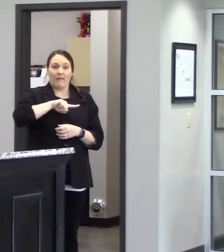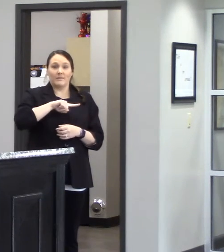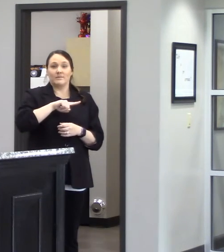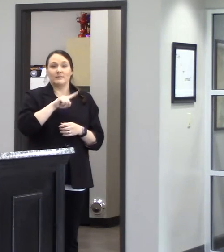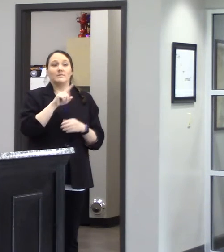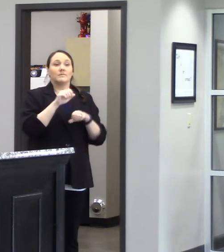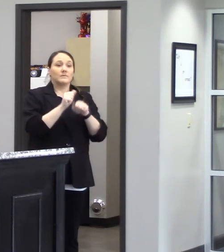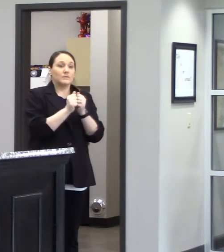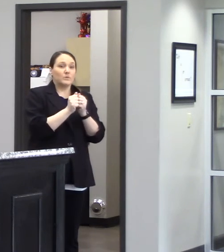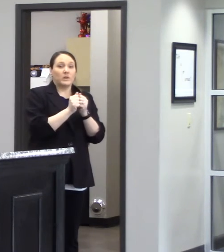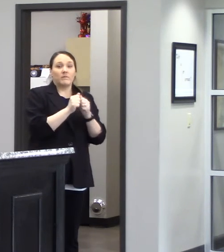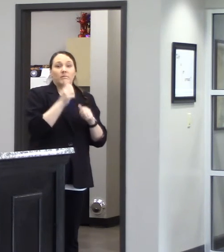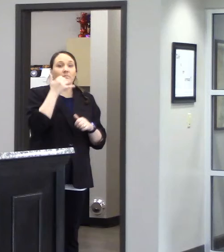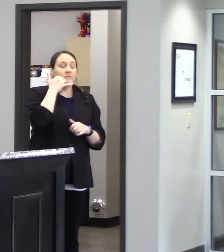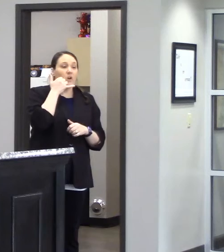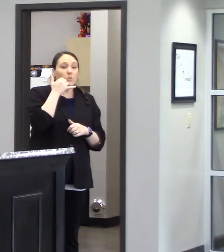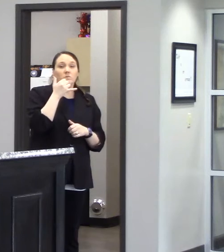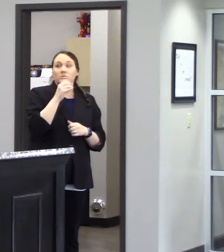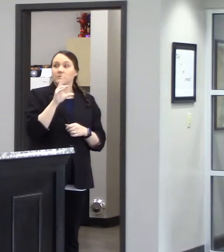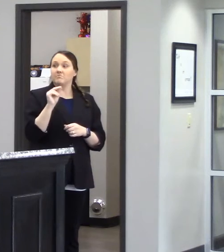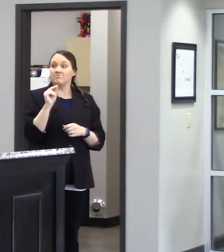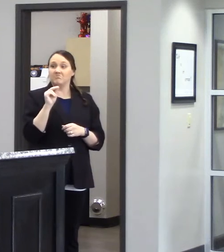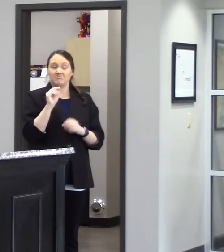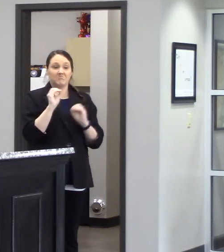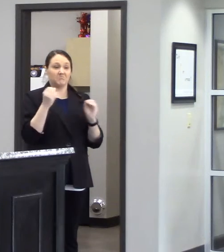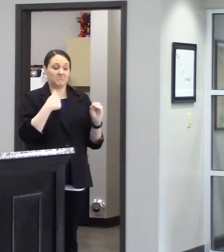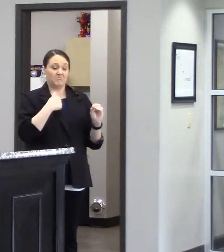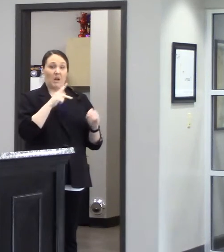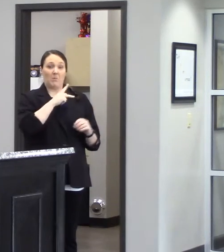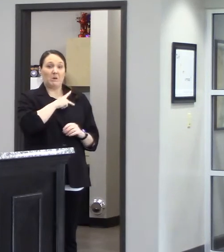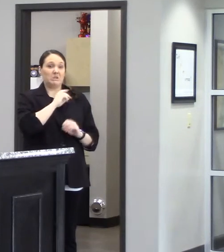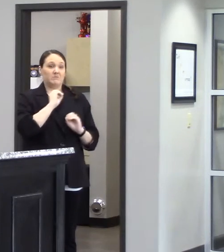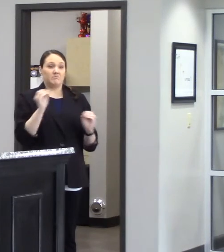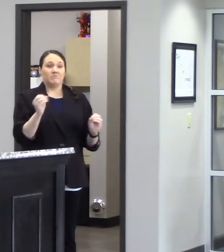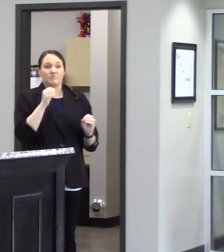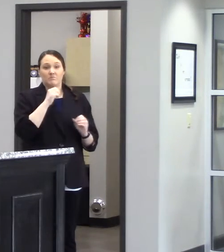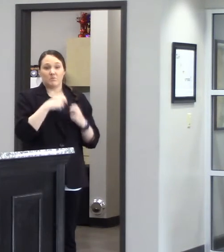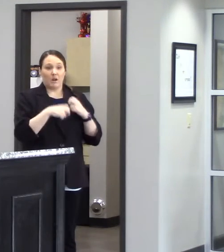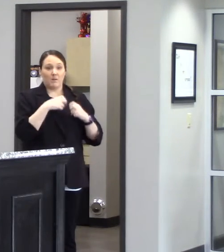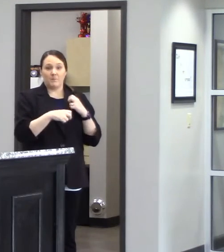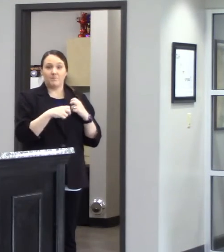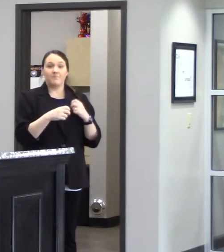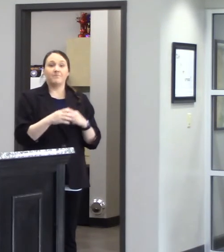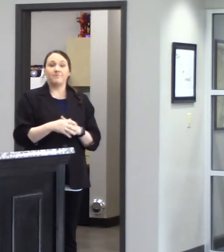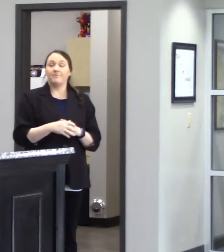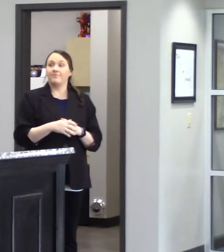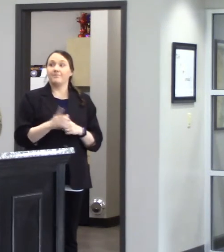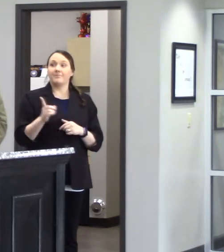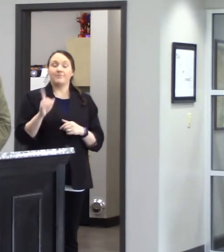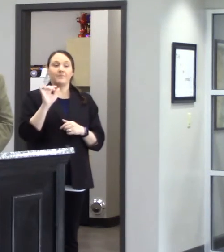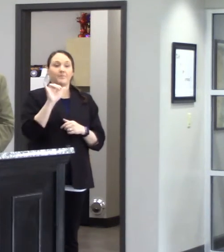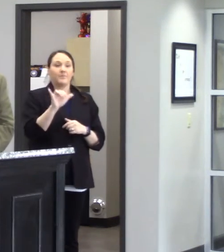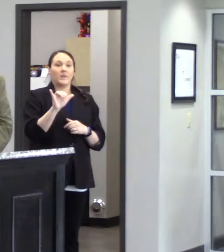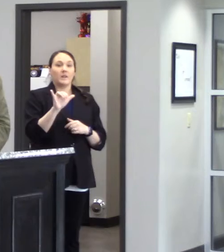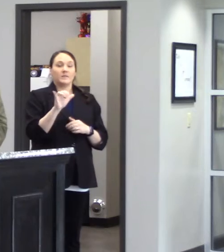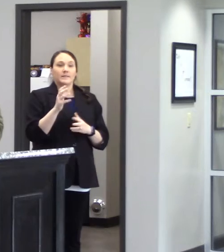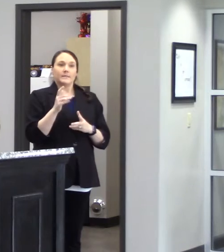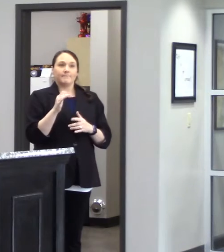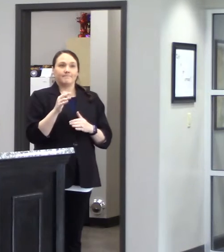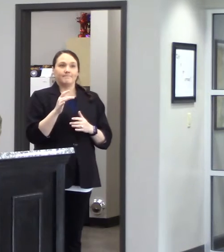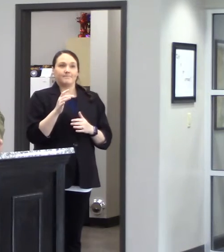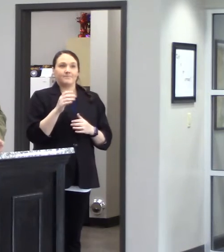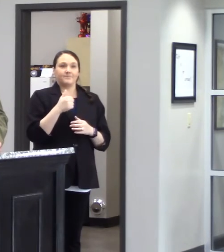i personally don't you know it's that's uh that's a uh